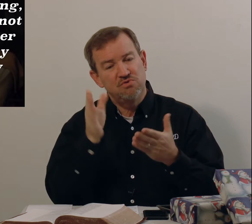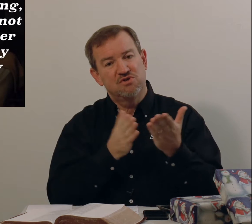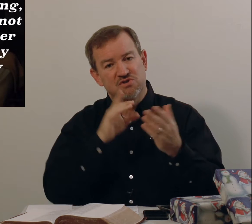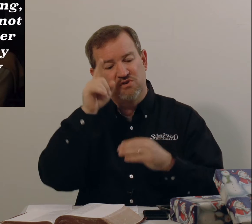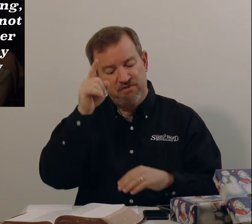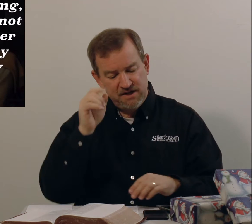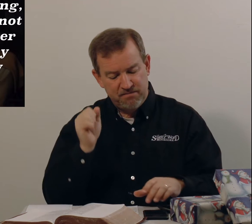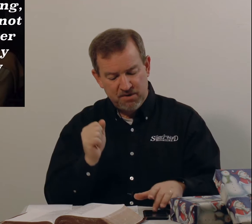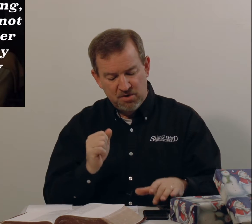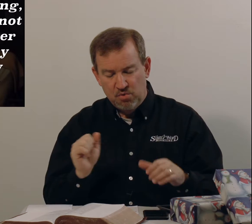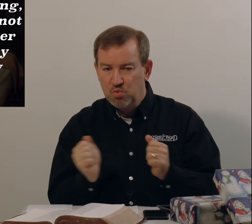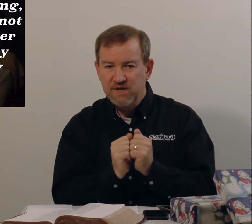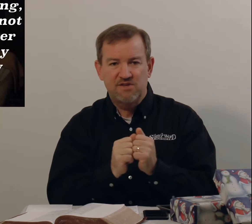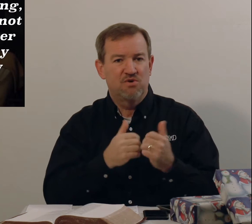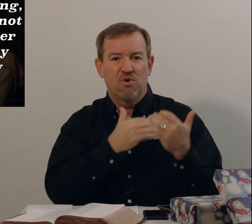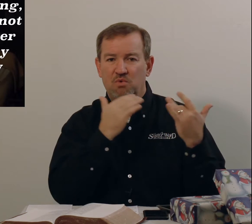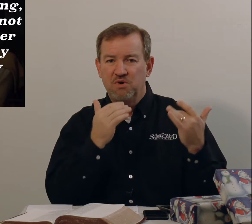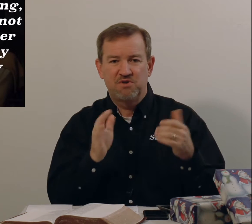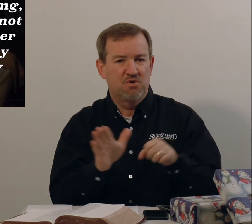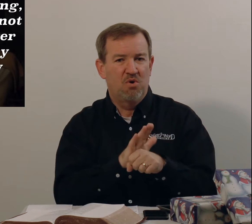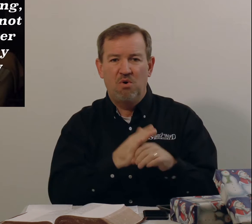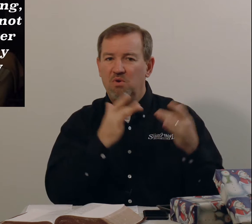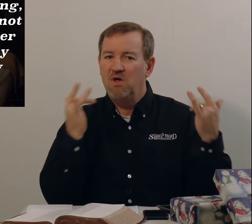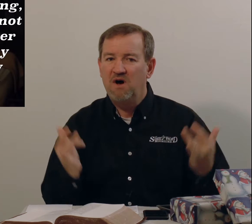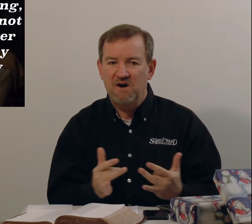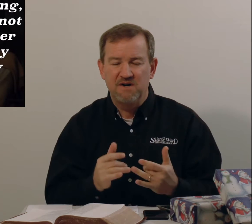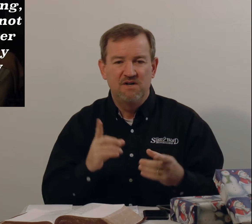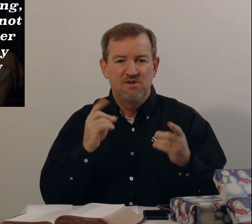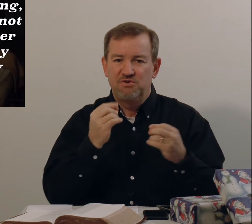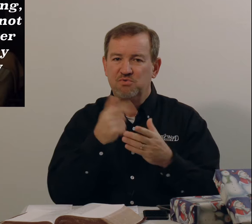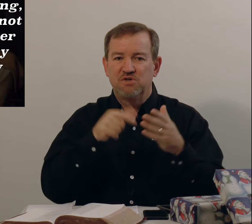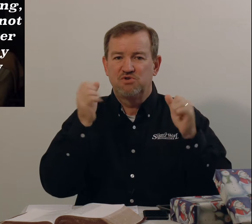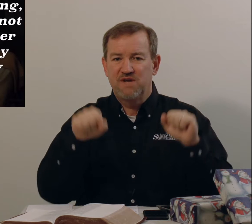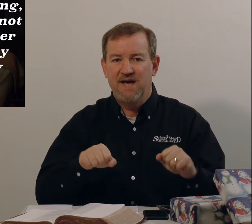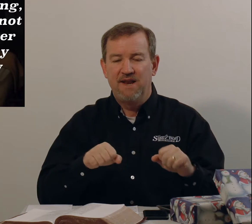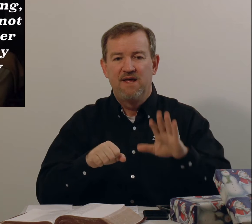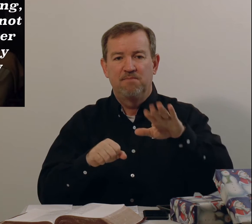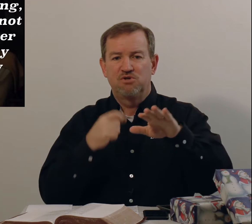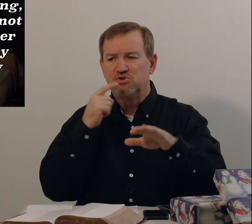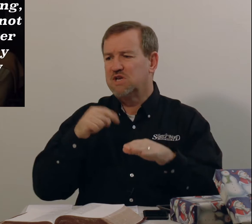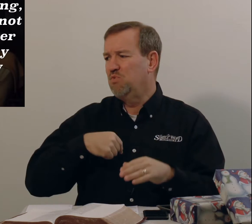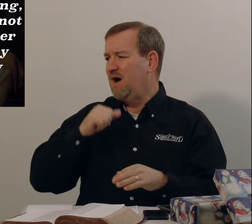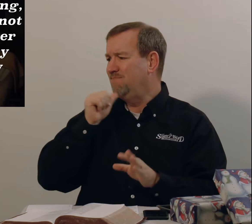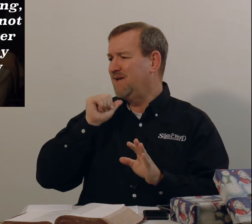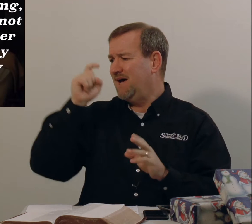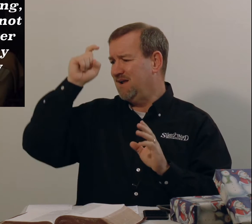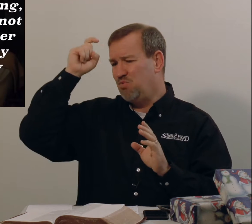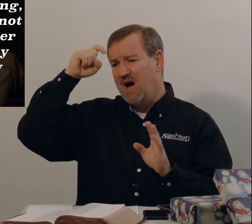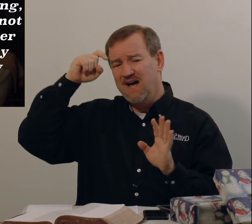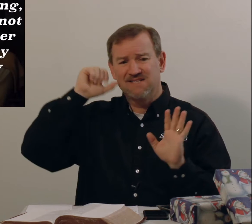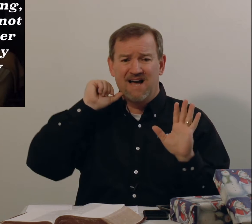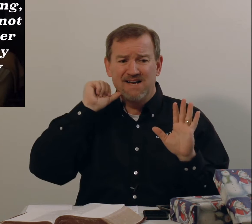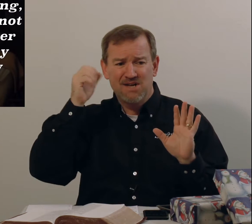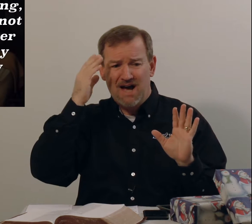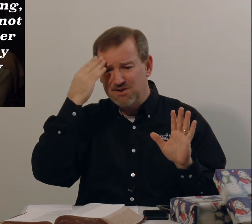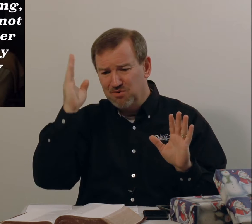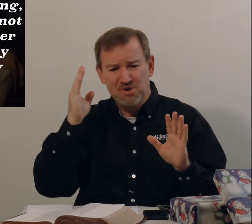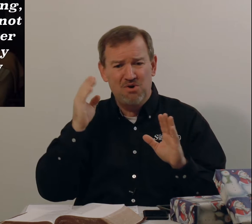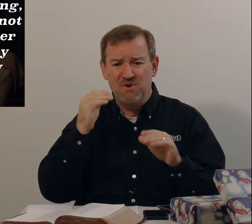to serve him with your, with your whole heart. Do what you can. But you say, well, I'm not wise. I, I don't know